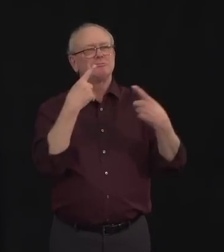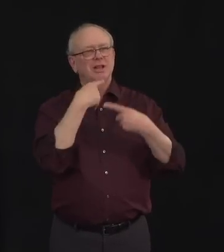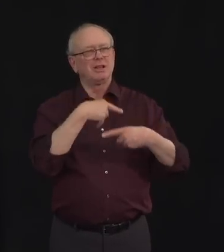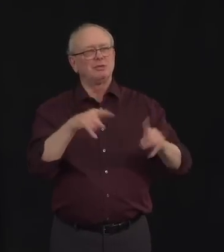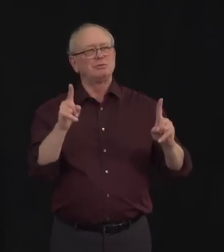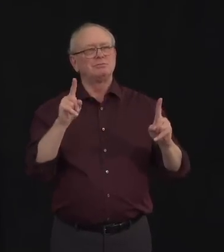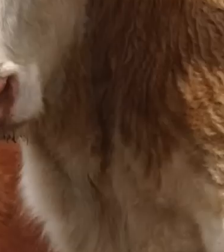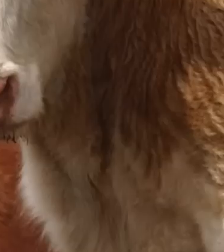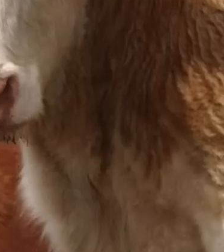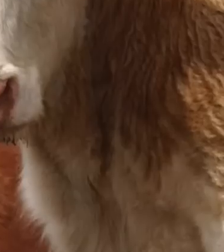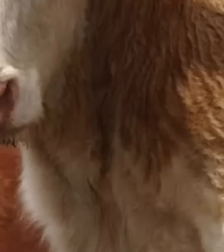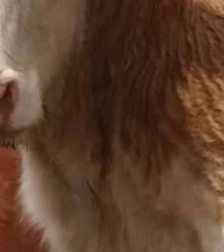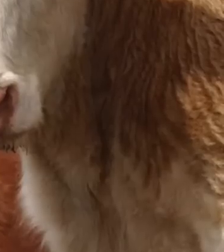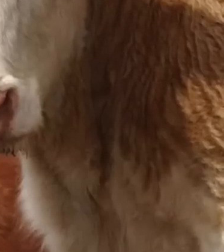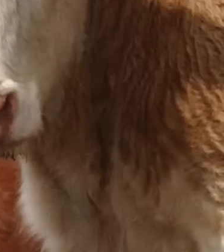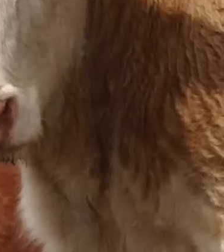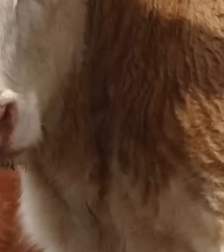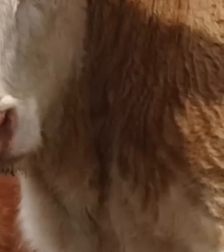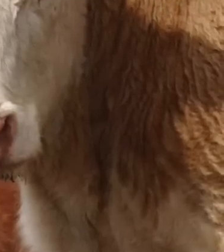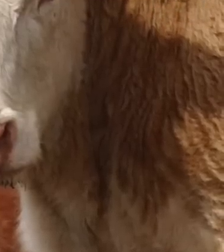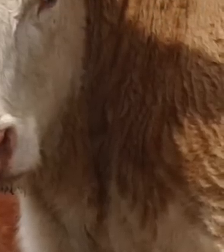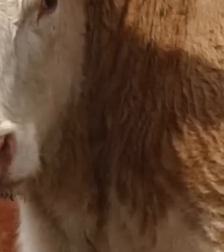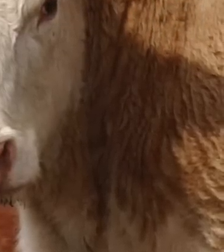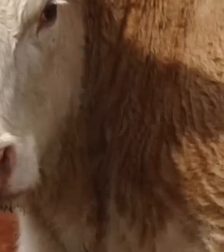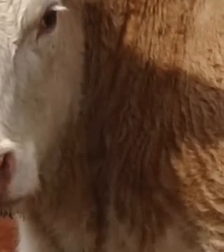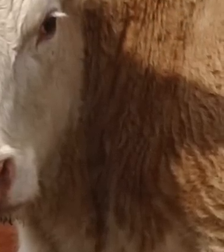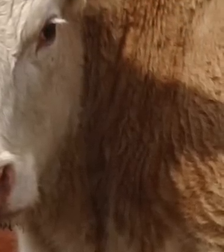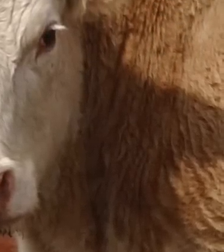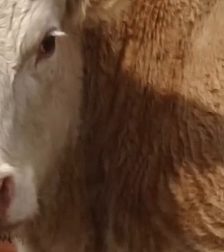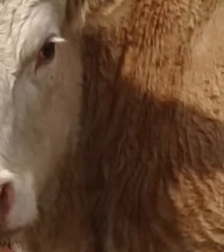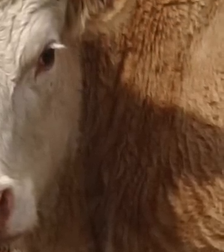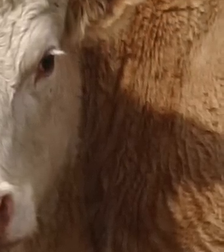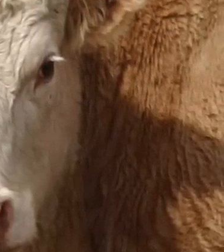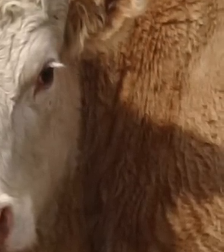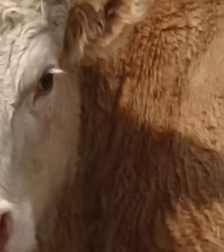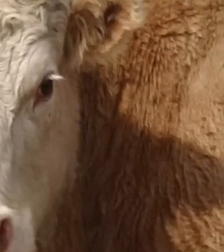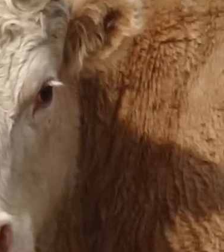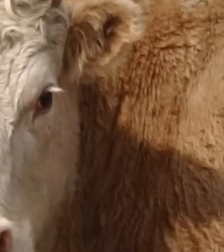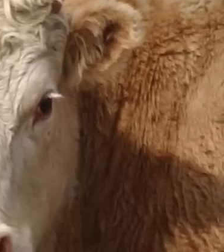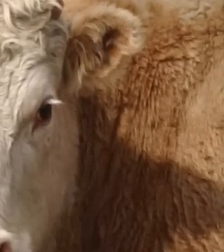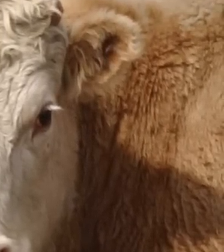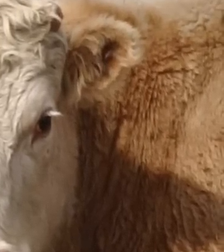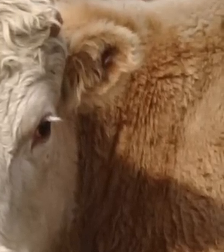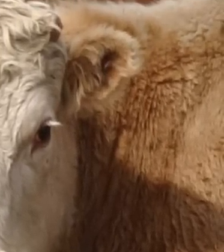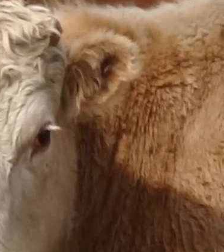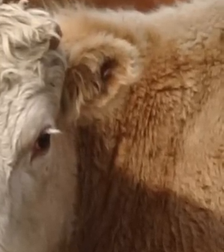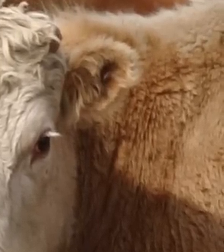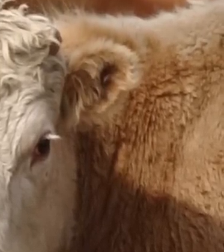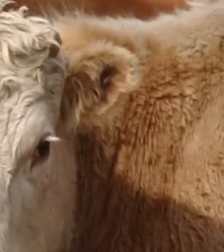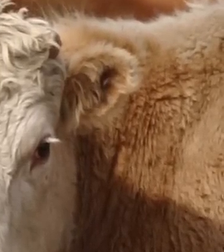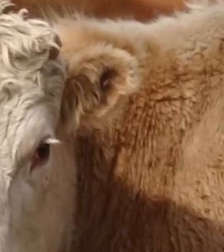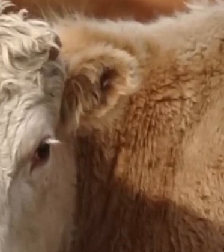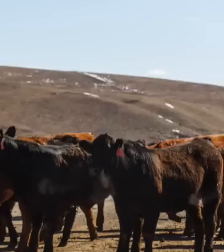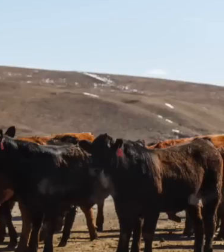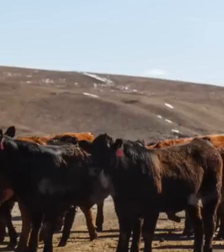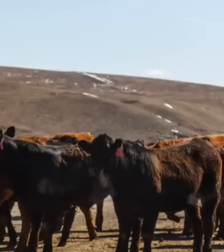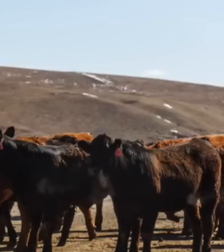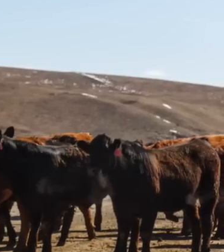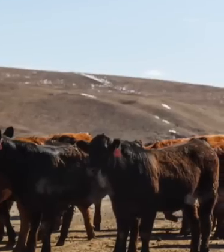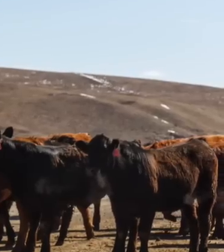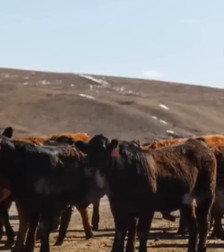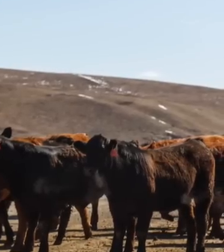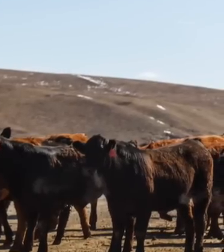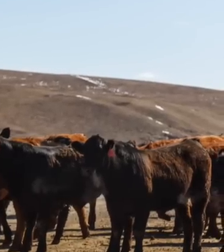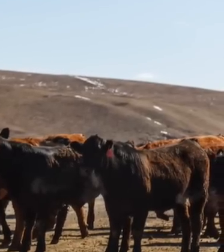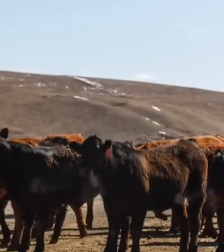program as one of a number of measures to help farmers and ranchers. It will allow producers to hold on to cattle on a